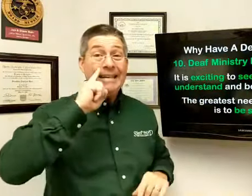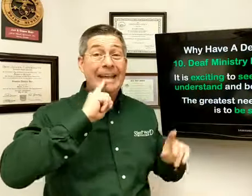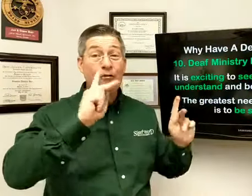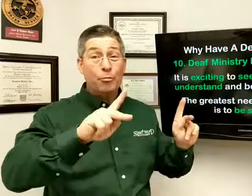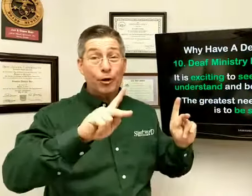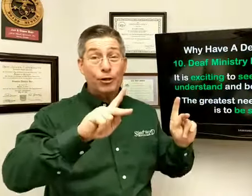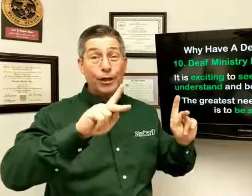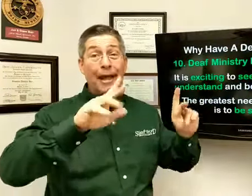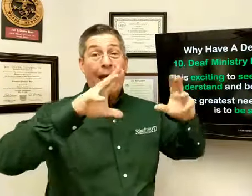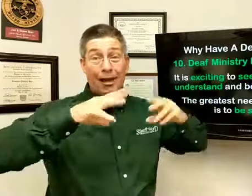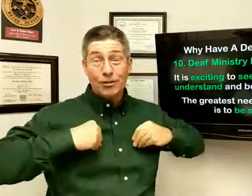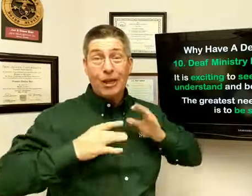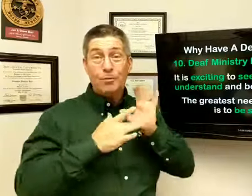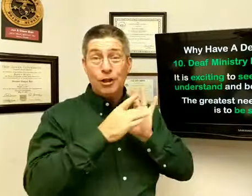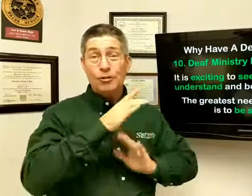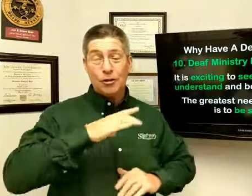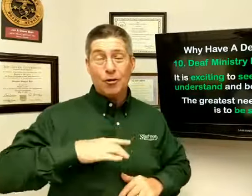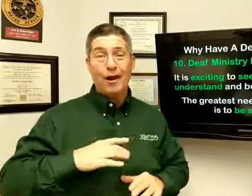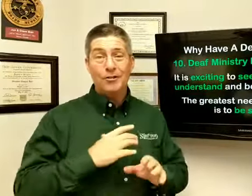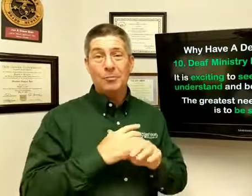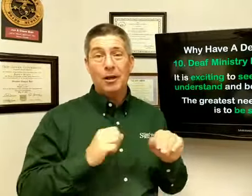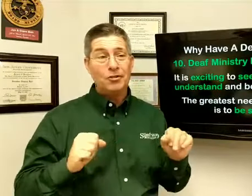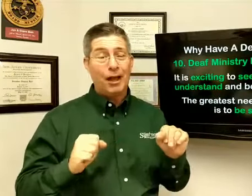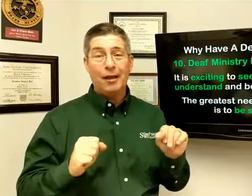deaf person accept Jesus Christ and be saved.